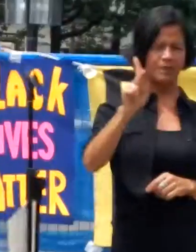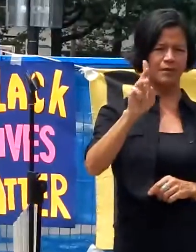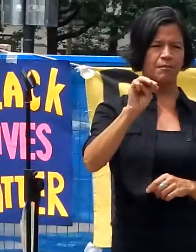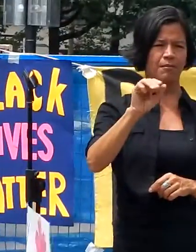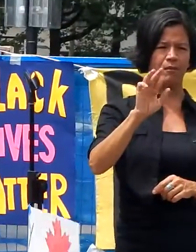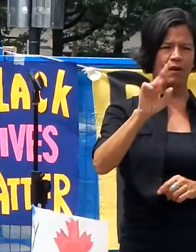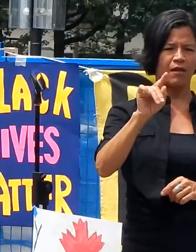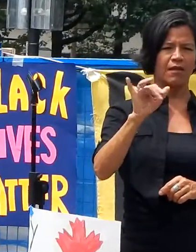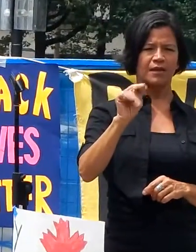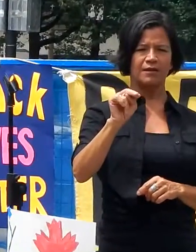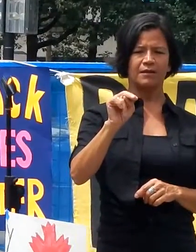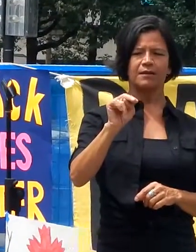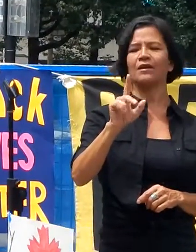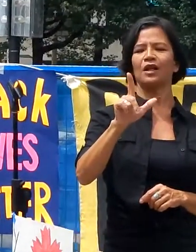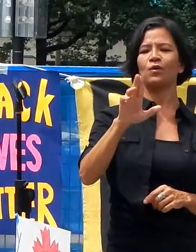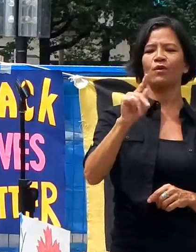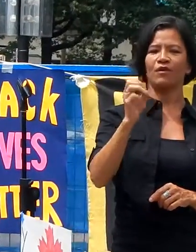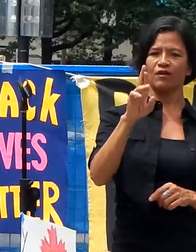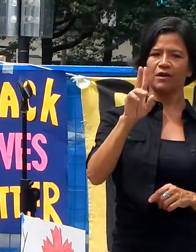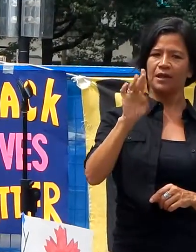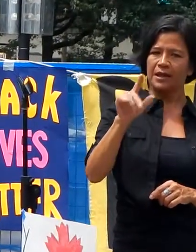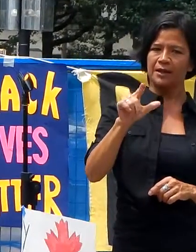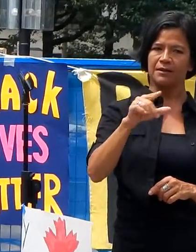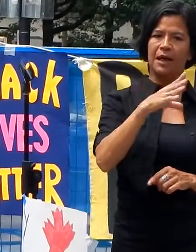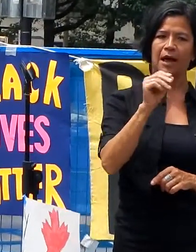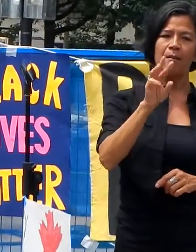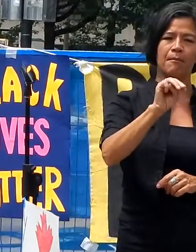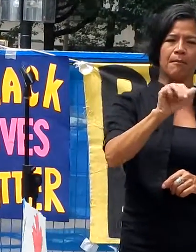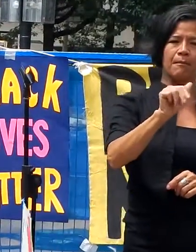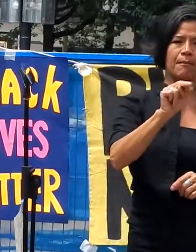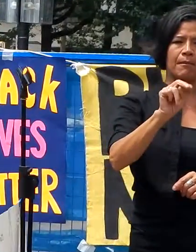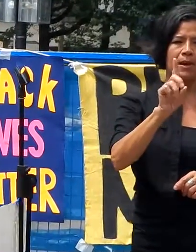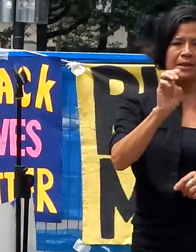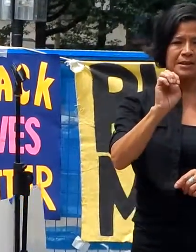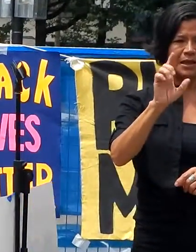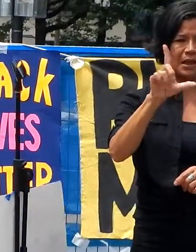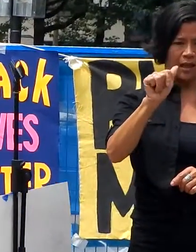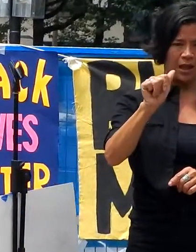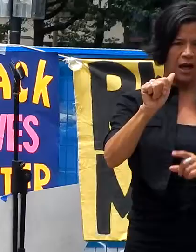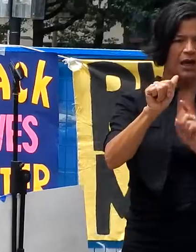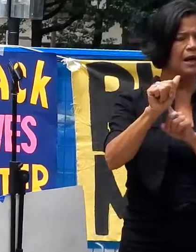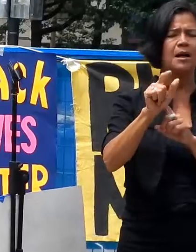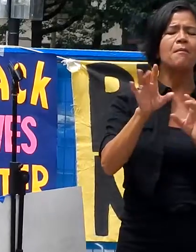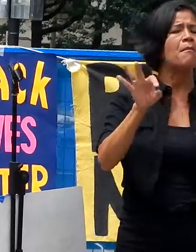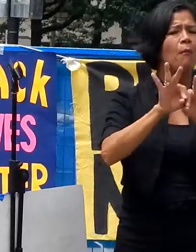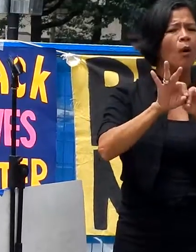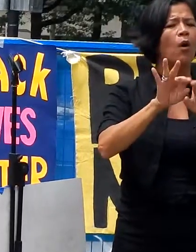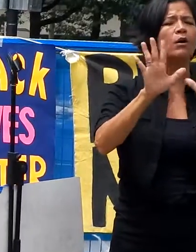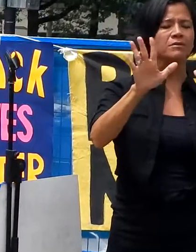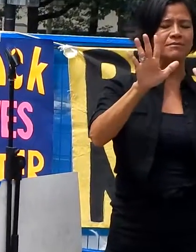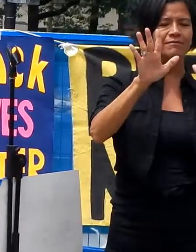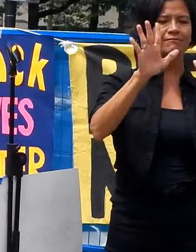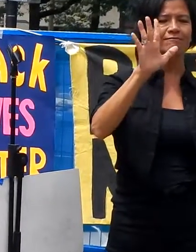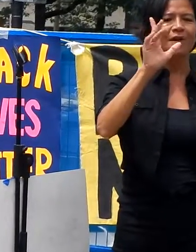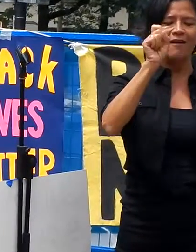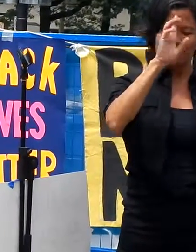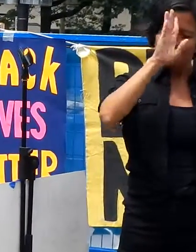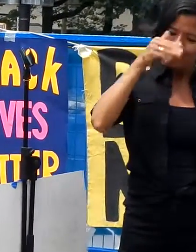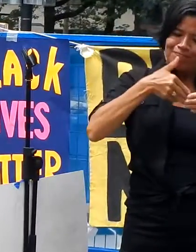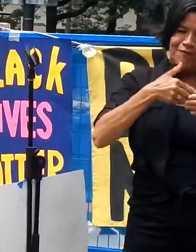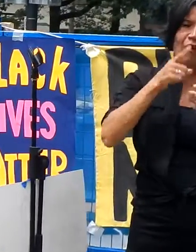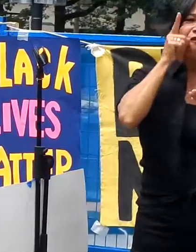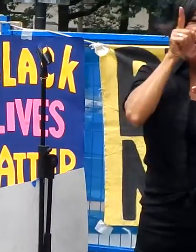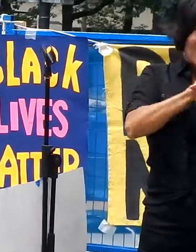Mandela and the rest, that would allow us to fall in love once again with ourselves and